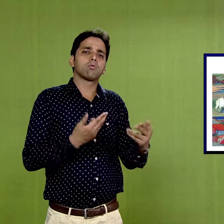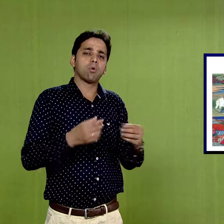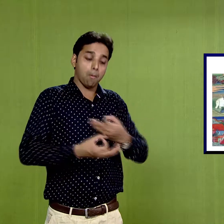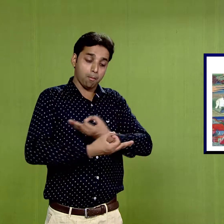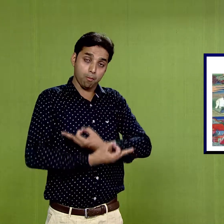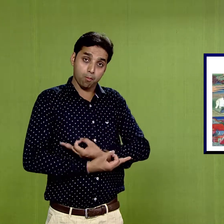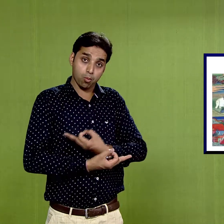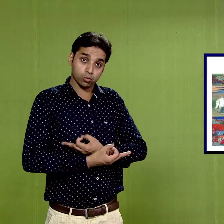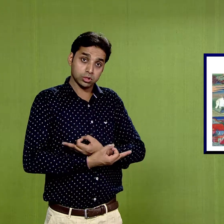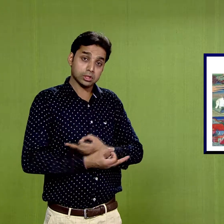Jataka.